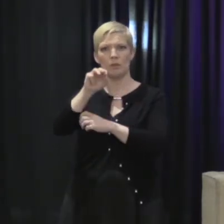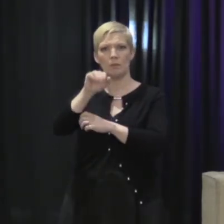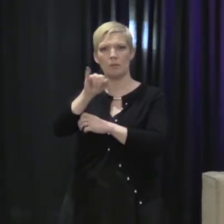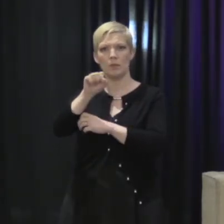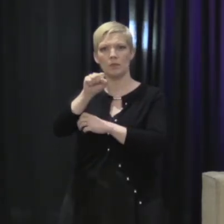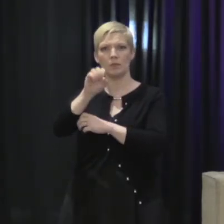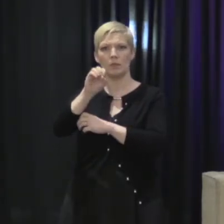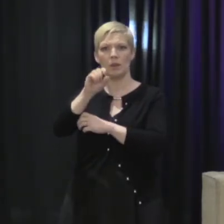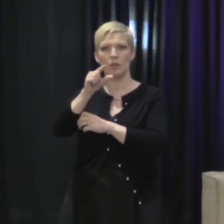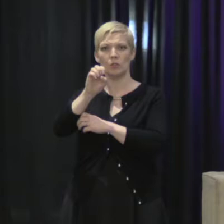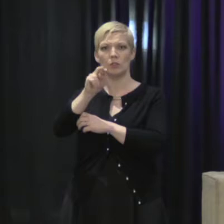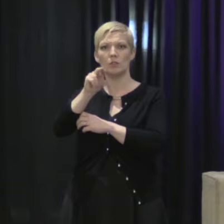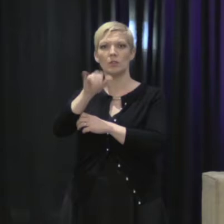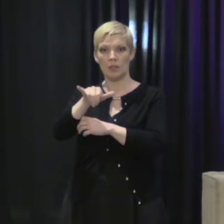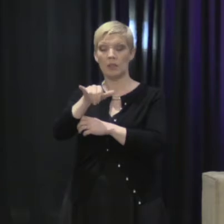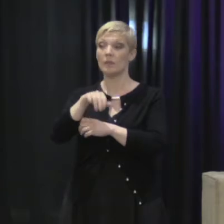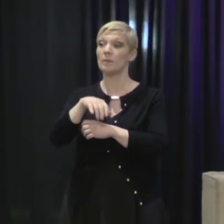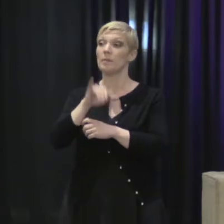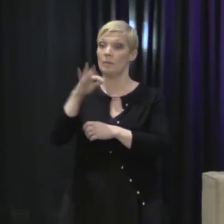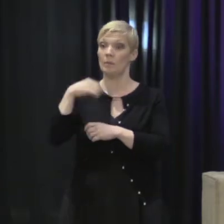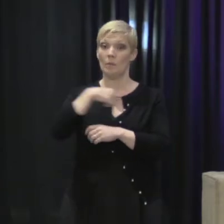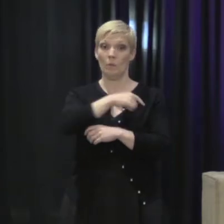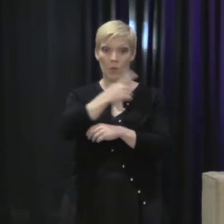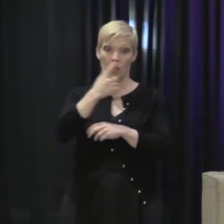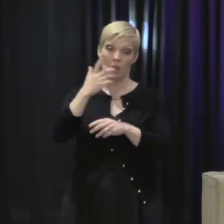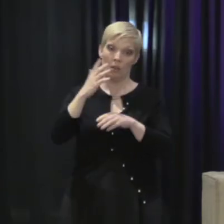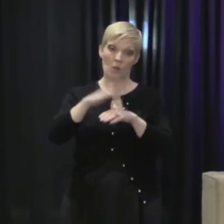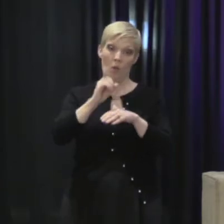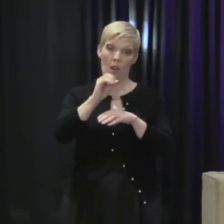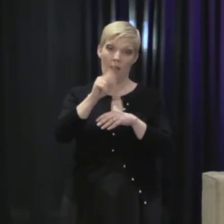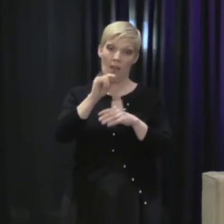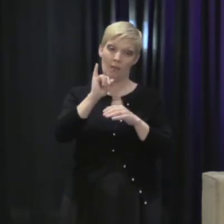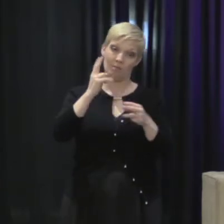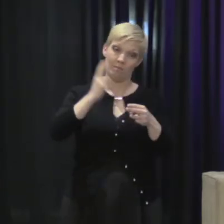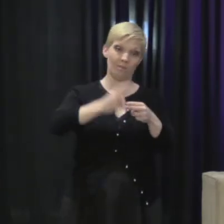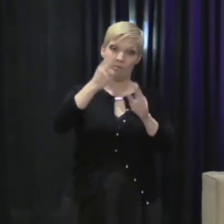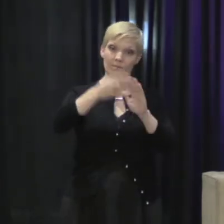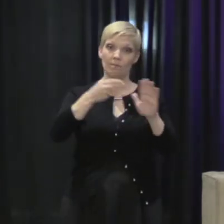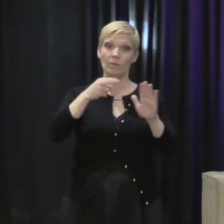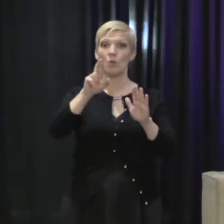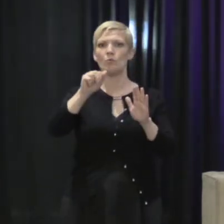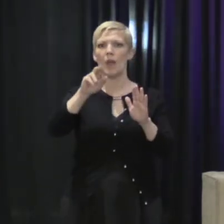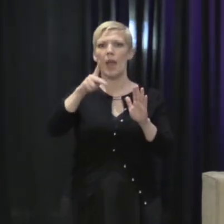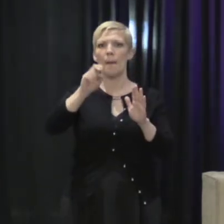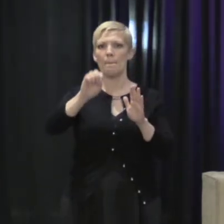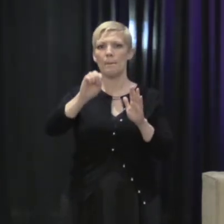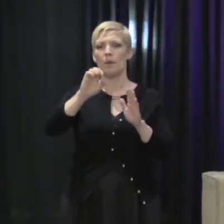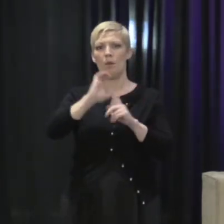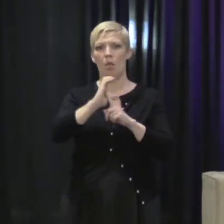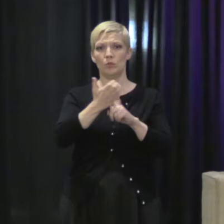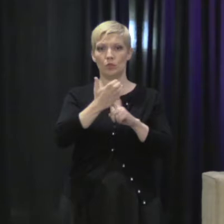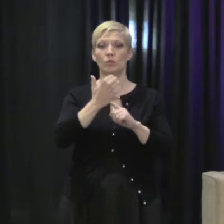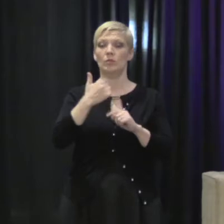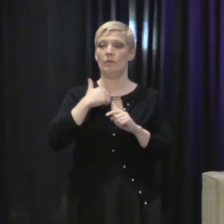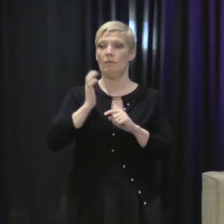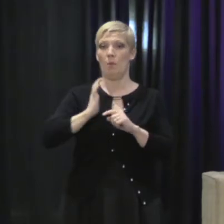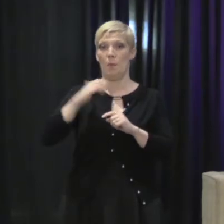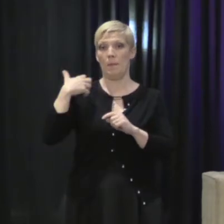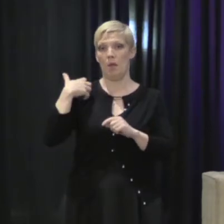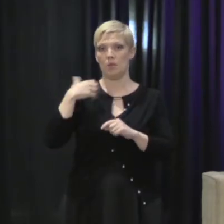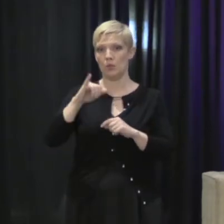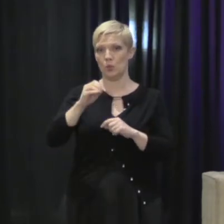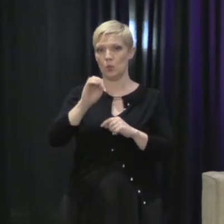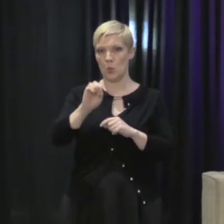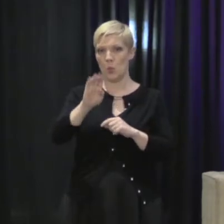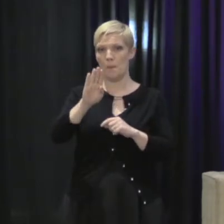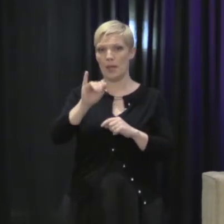out rape culture, as my former boss Joe Biden used to talk about, well then, only then, and if